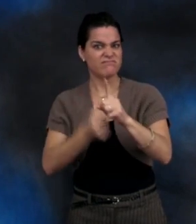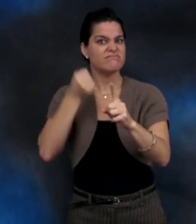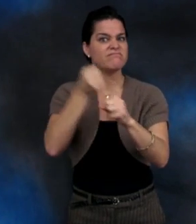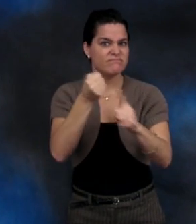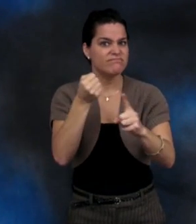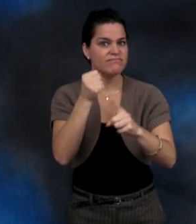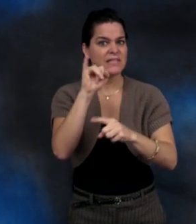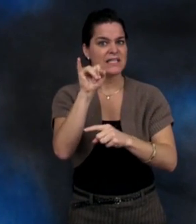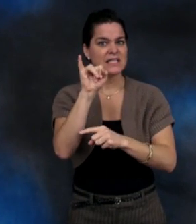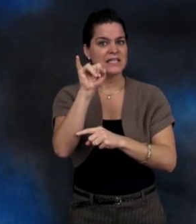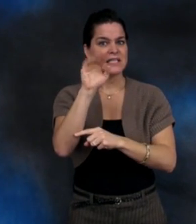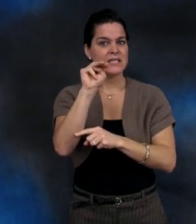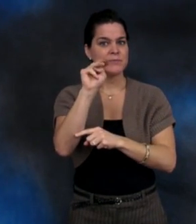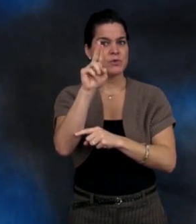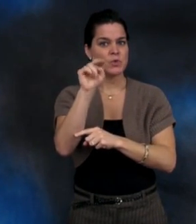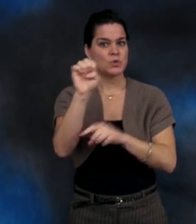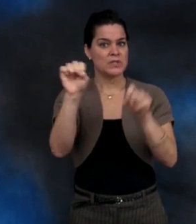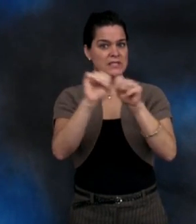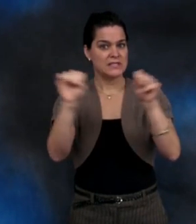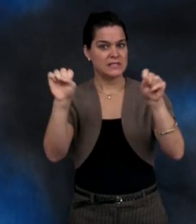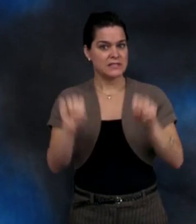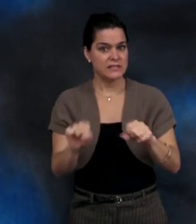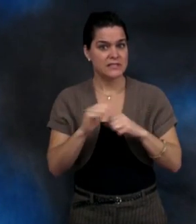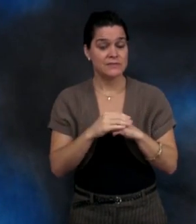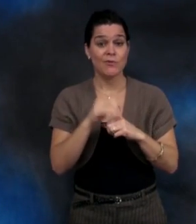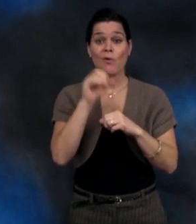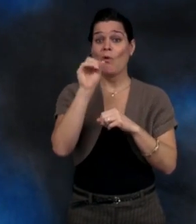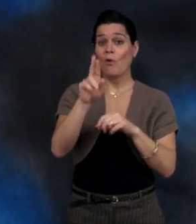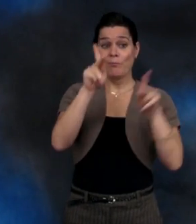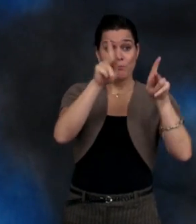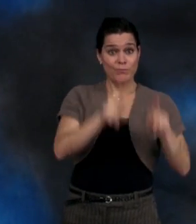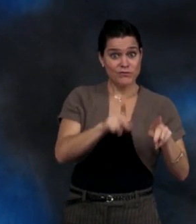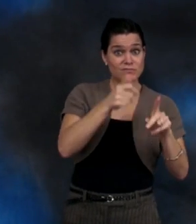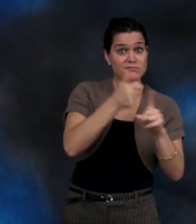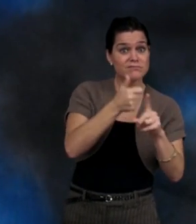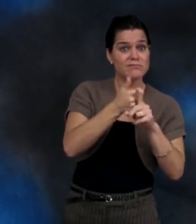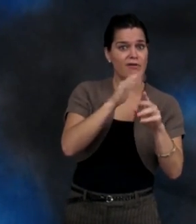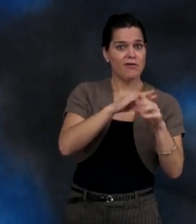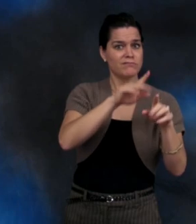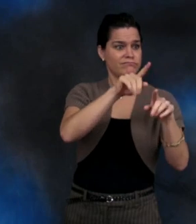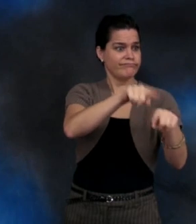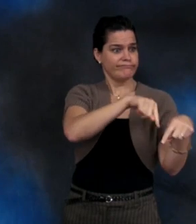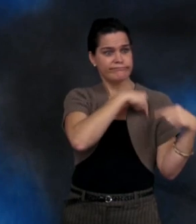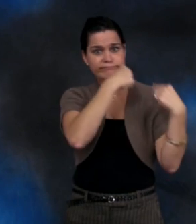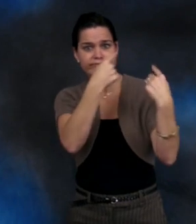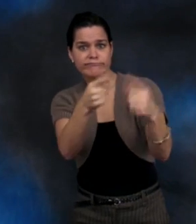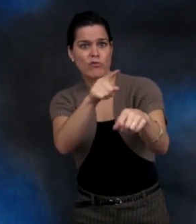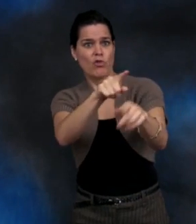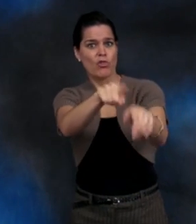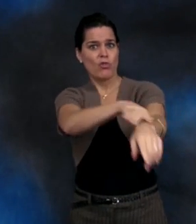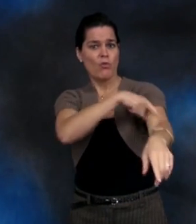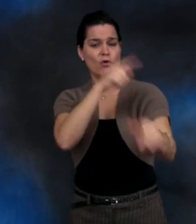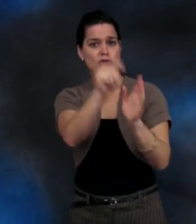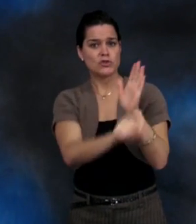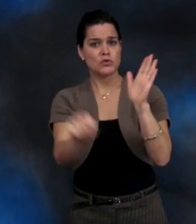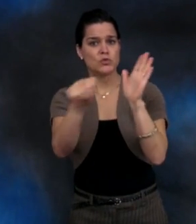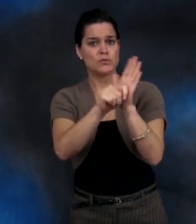Because of HIV, AIDS, or another disease that affects the immune system,